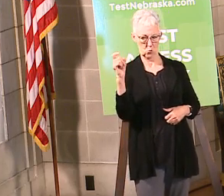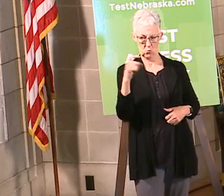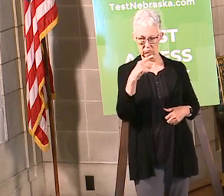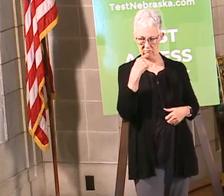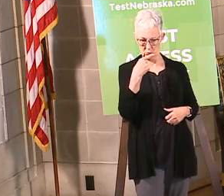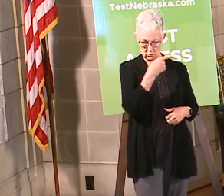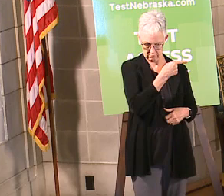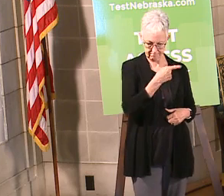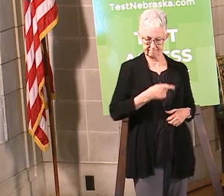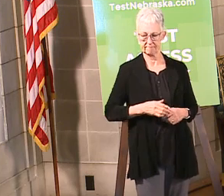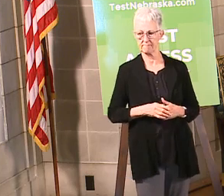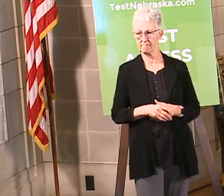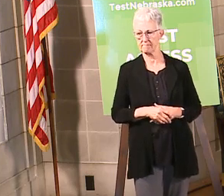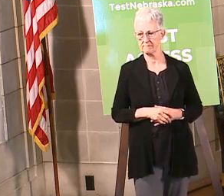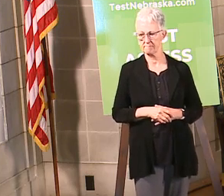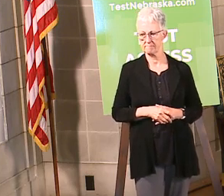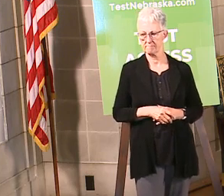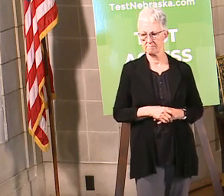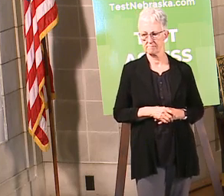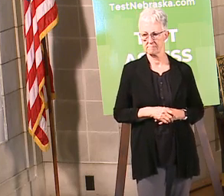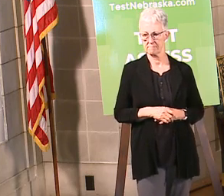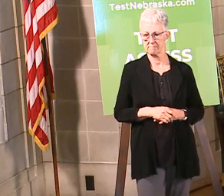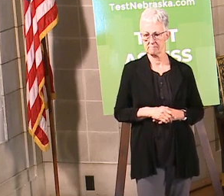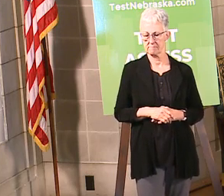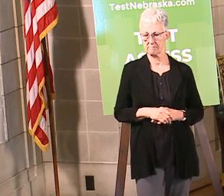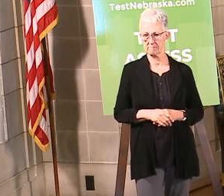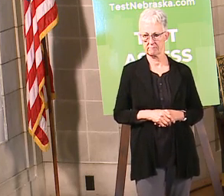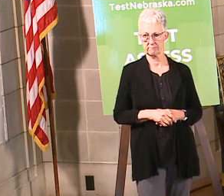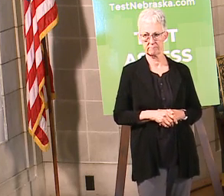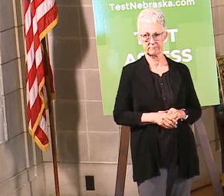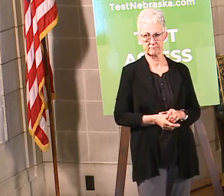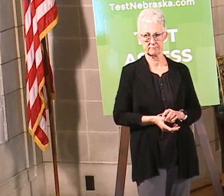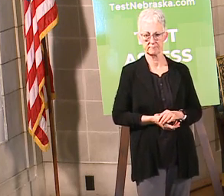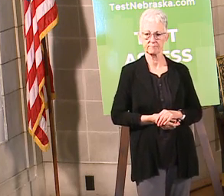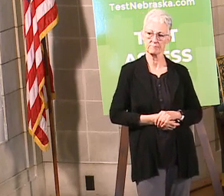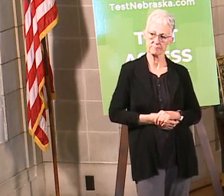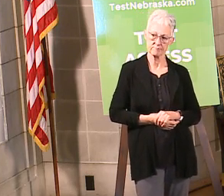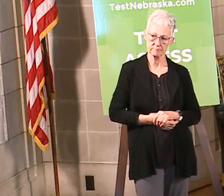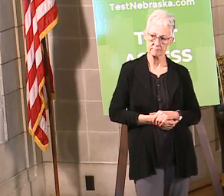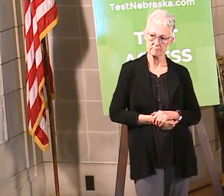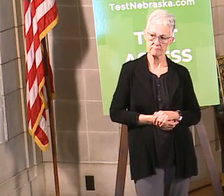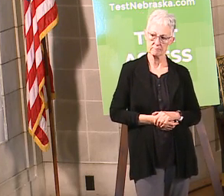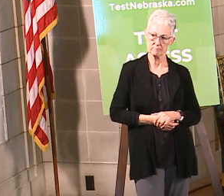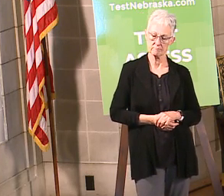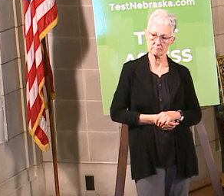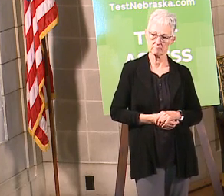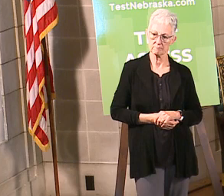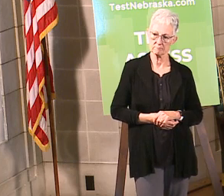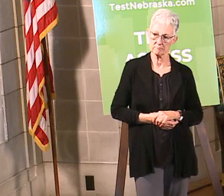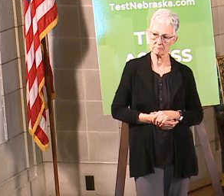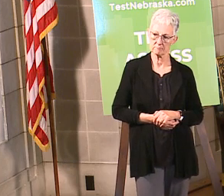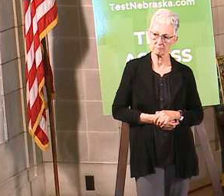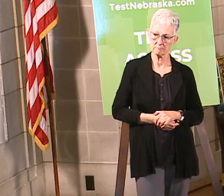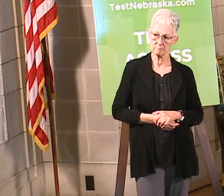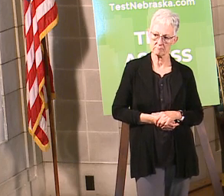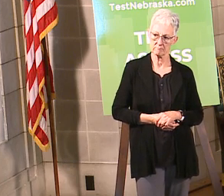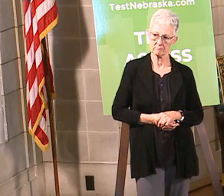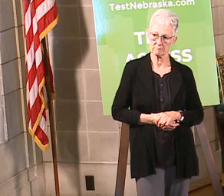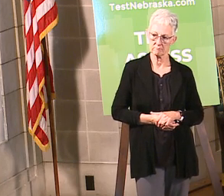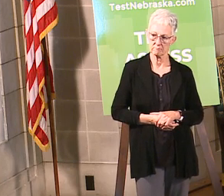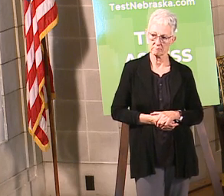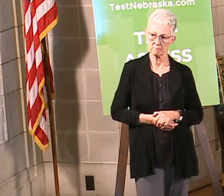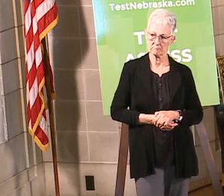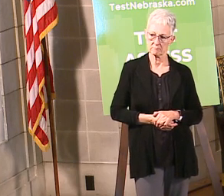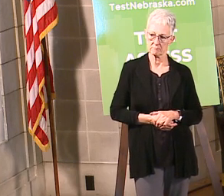what has it been like for your team to kind of through the evolution of all of this right to kind of take on the